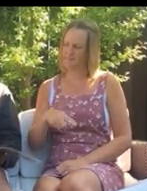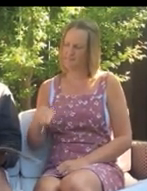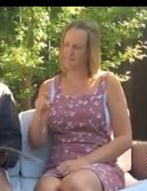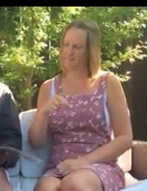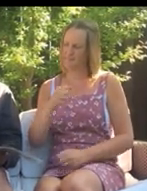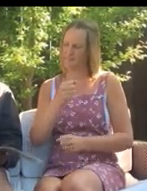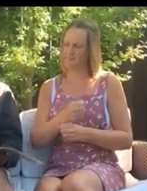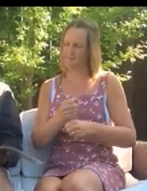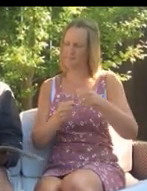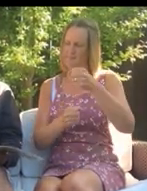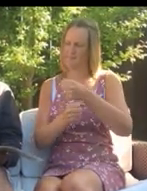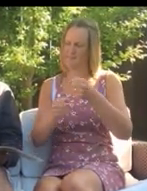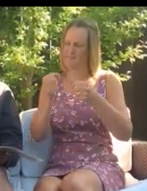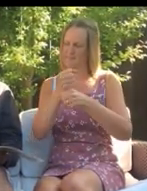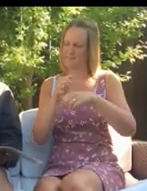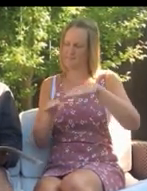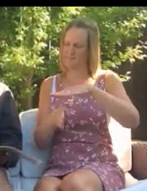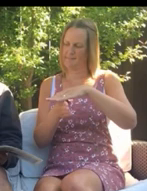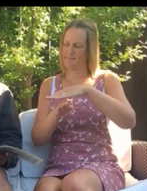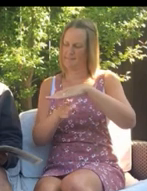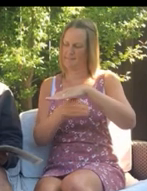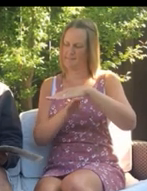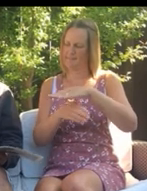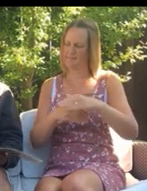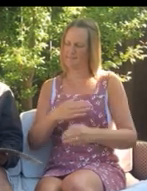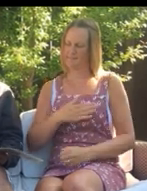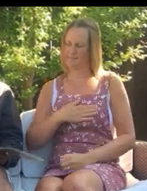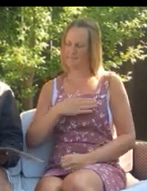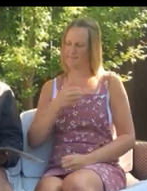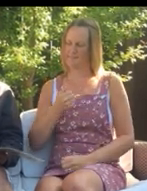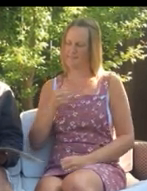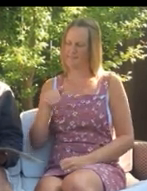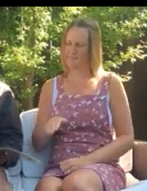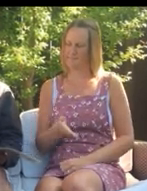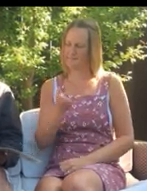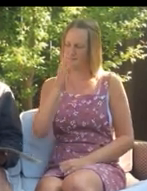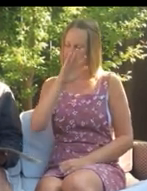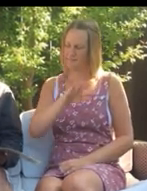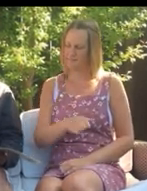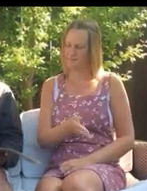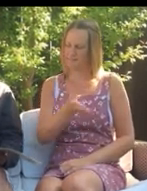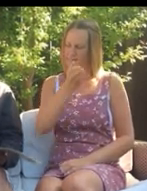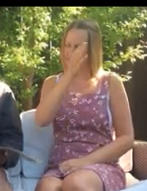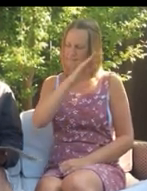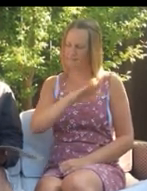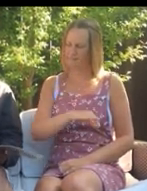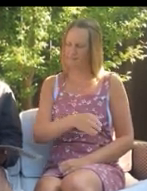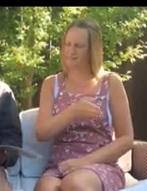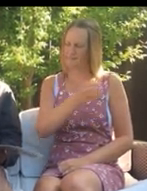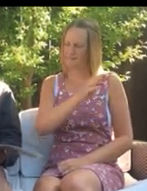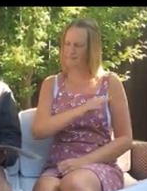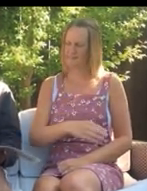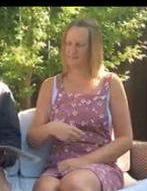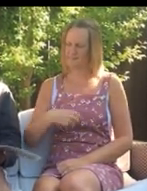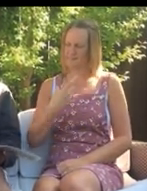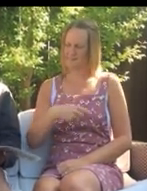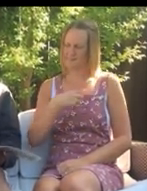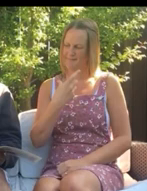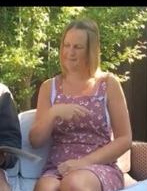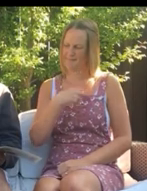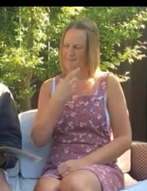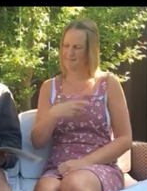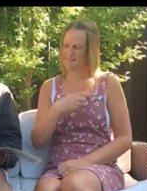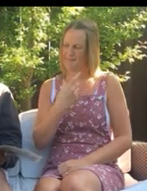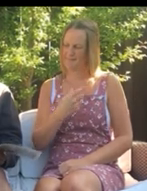planks and tyres, they build a raft and paddle bravely out to sea. We're great adventurers, they